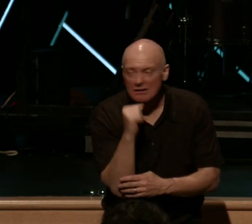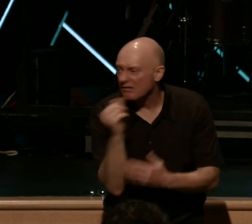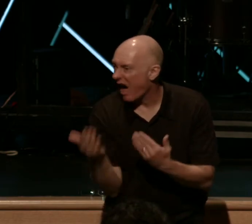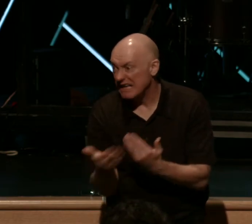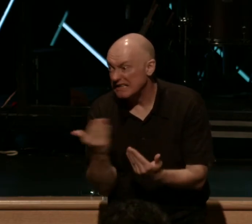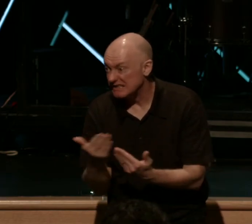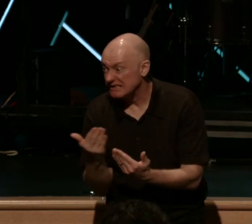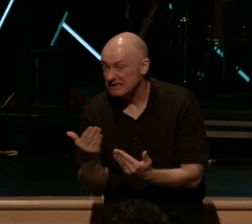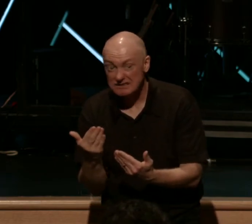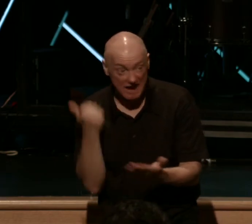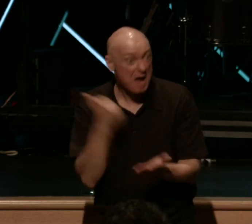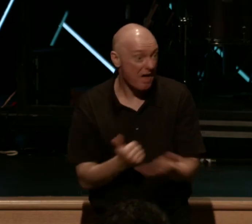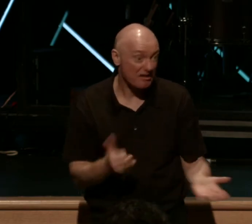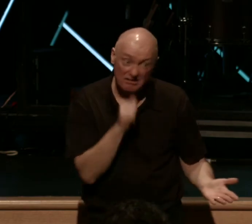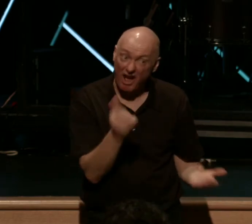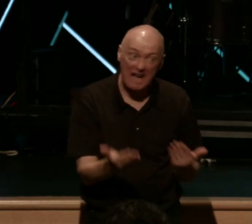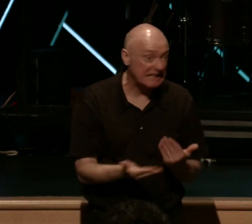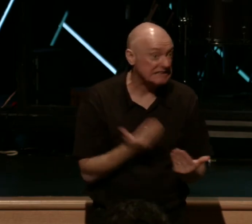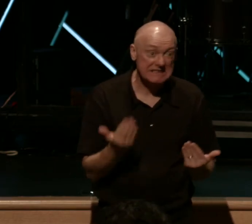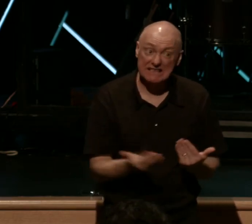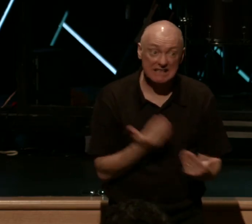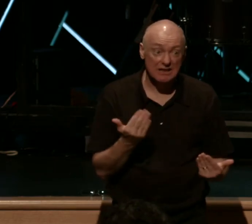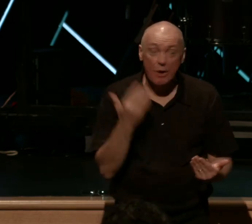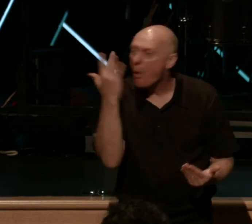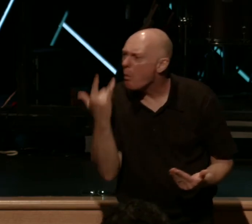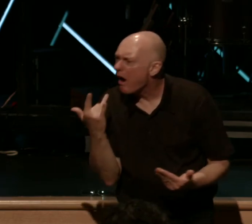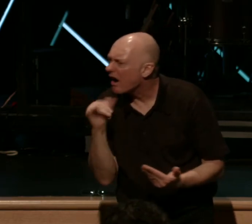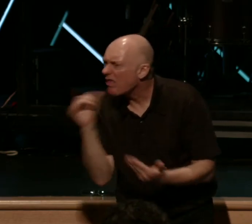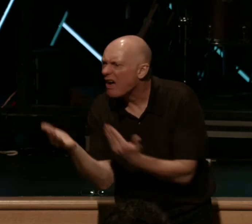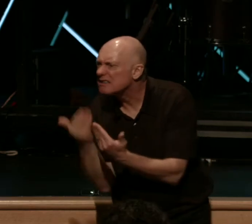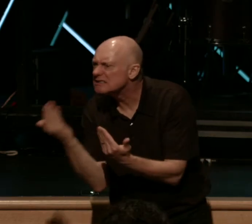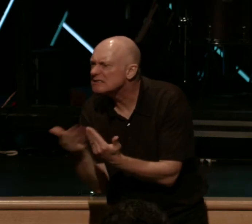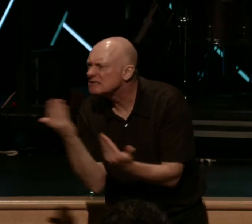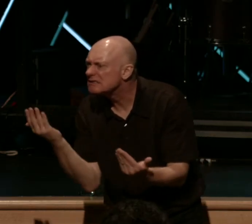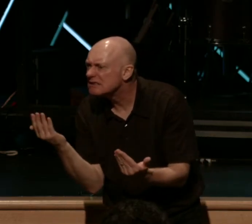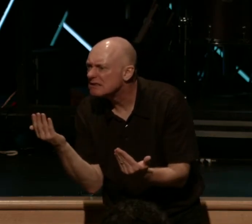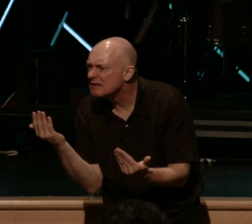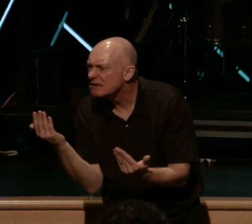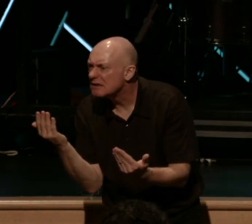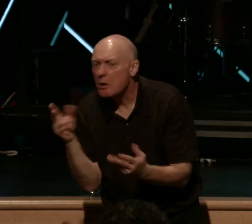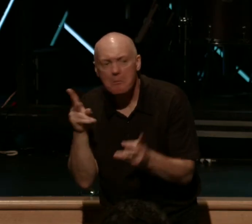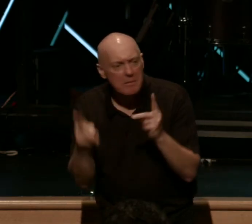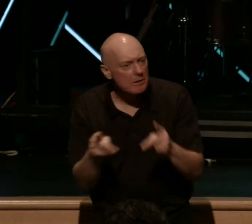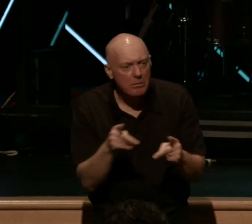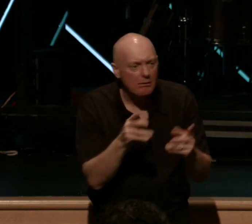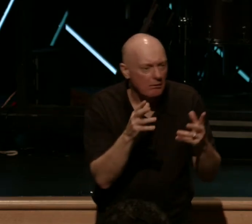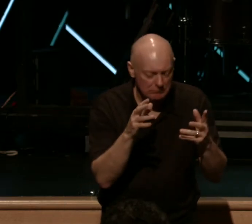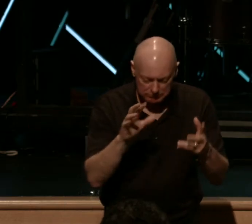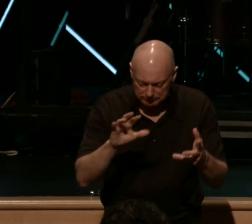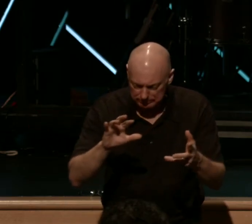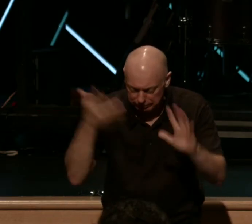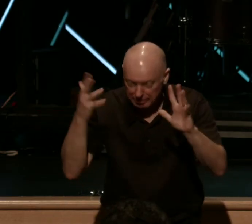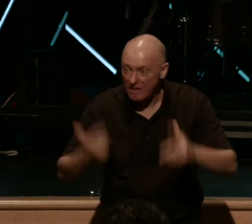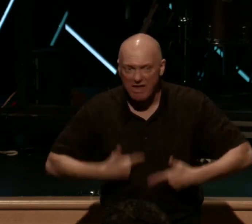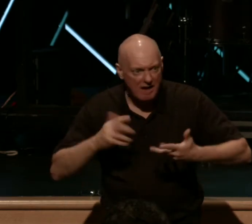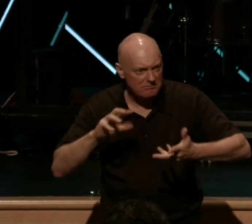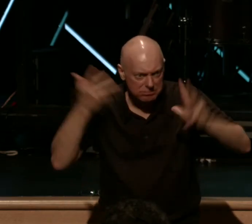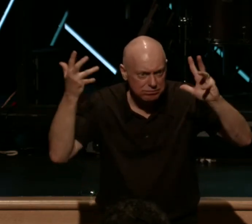anybody amen to that? You know why discipleship is messy? Because people are messy. And let me just tell you something,